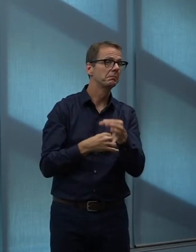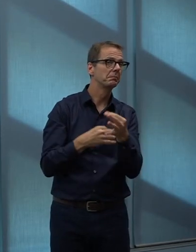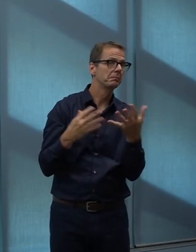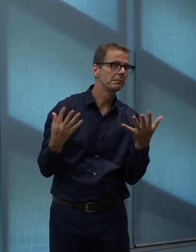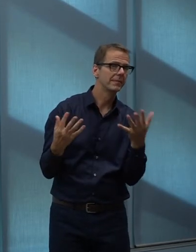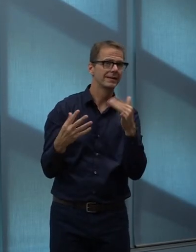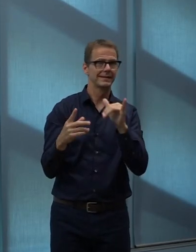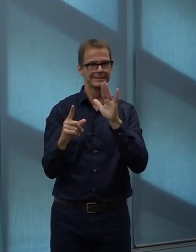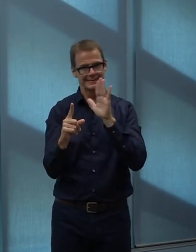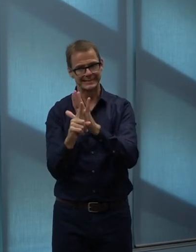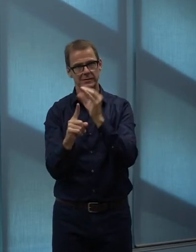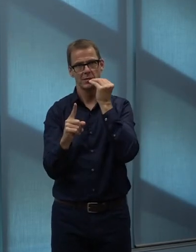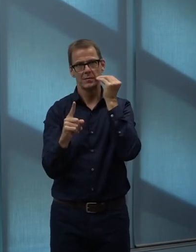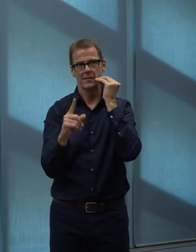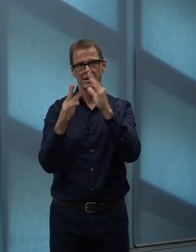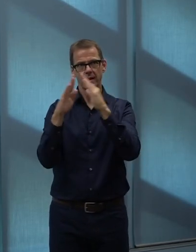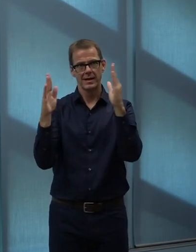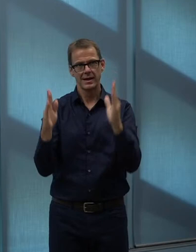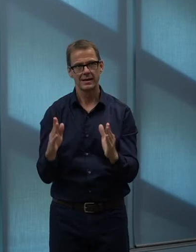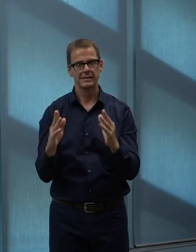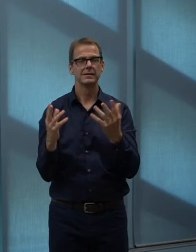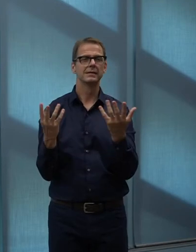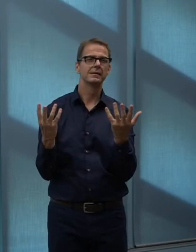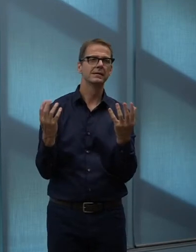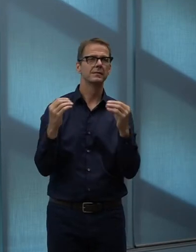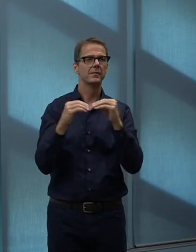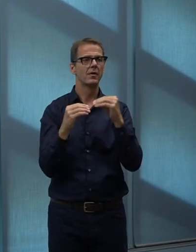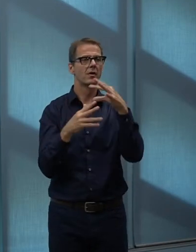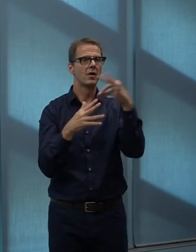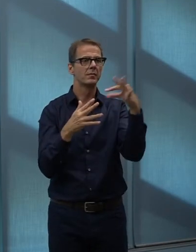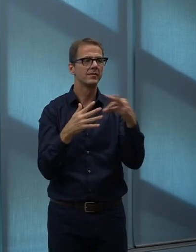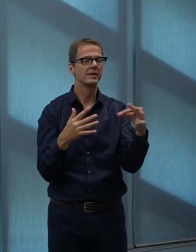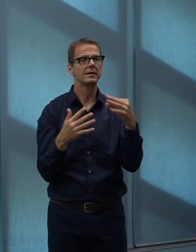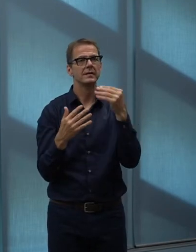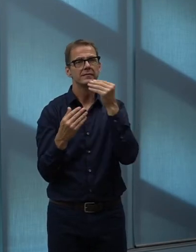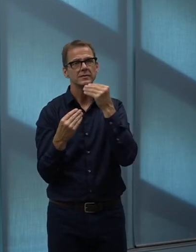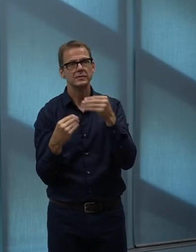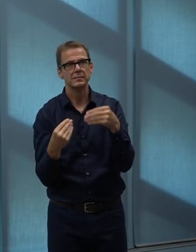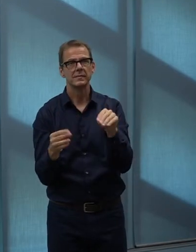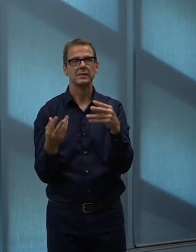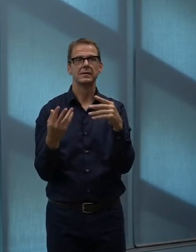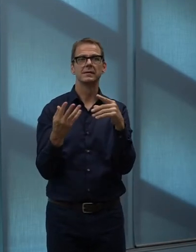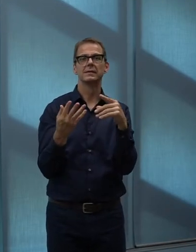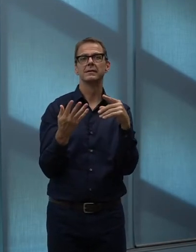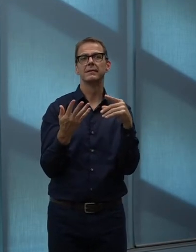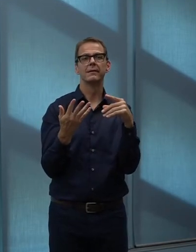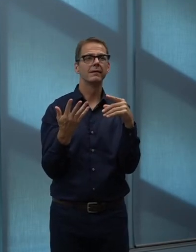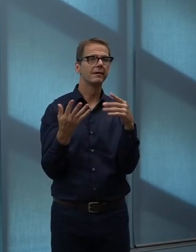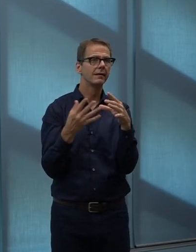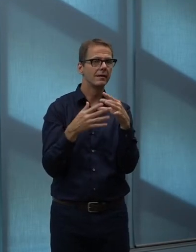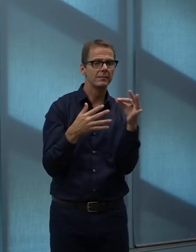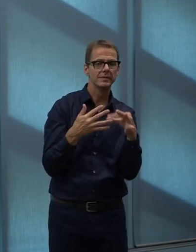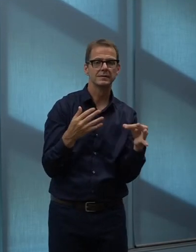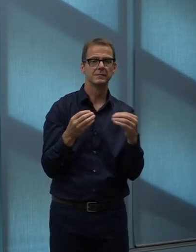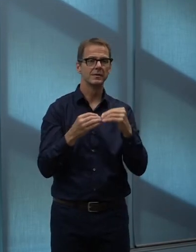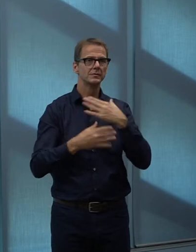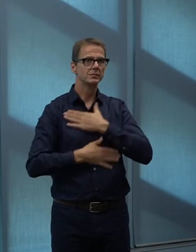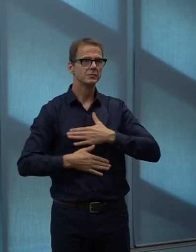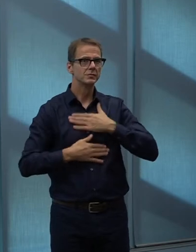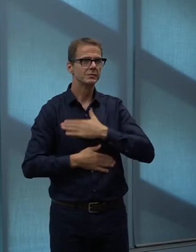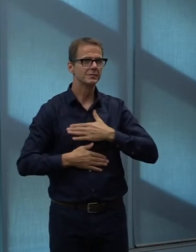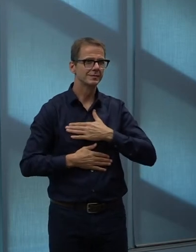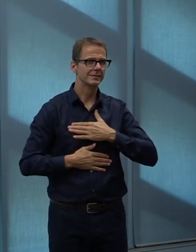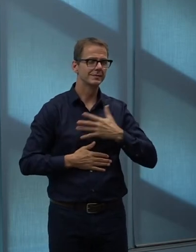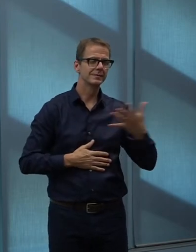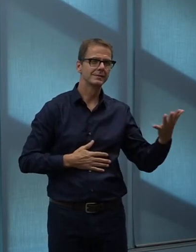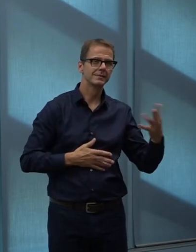So that's a very long market transformation exercise, but the planning direction has actually been towards